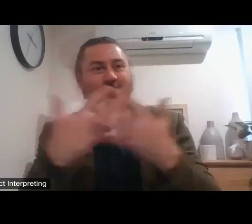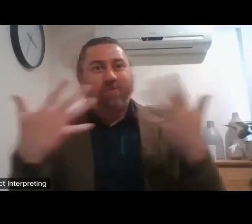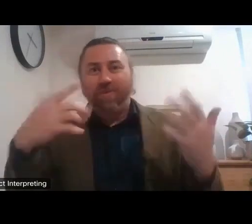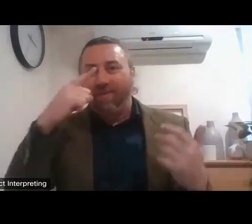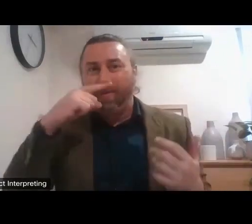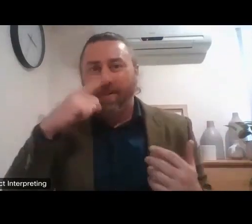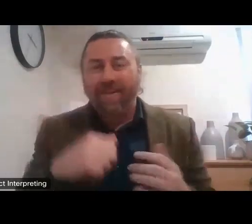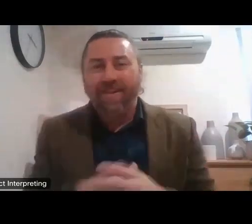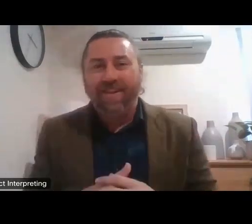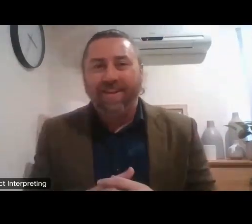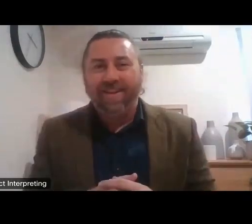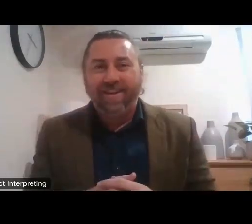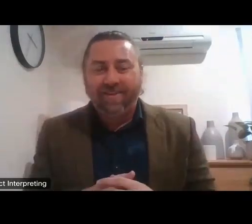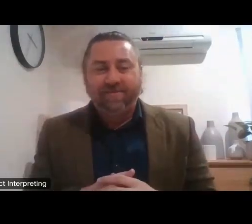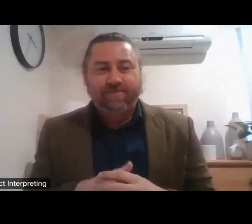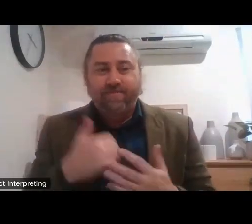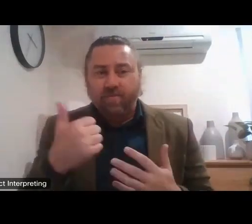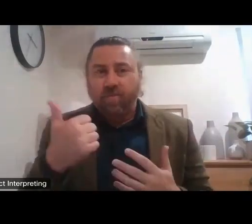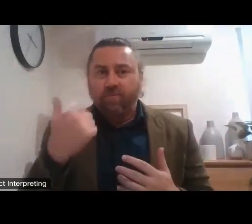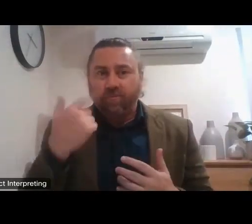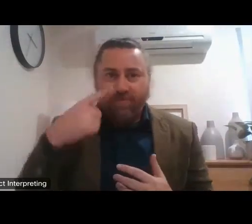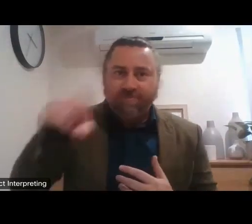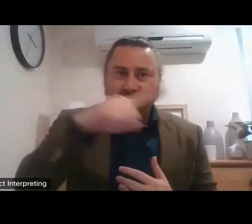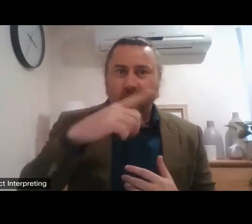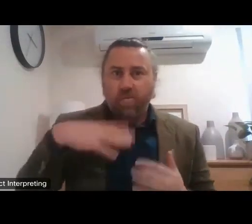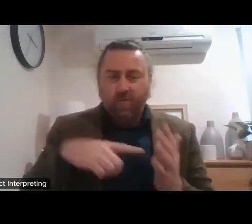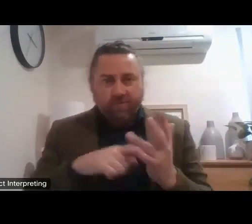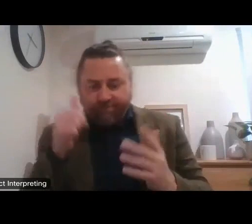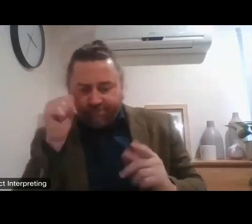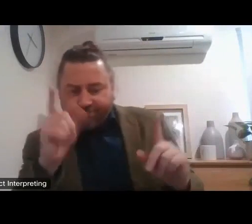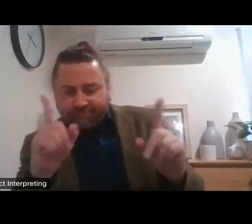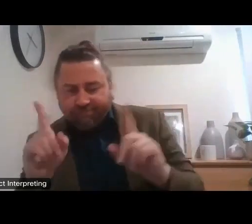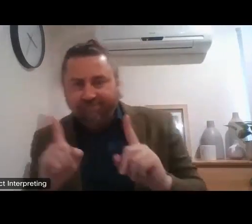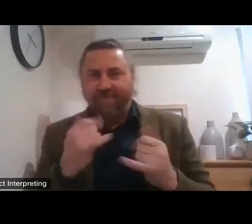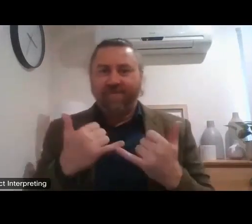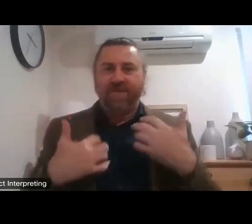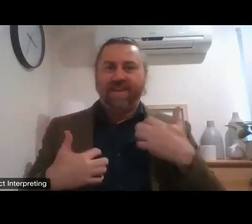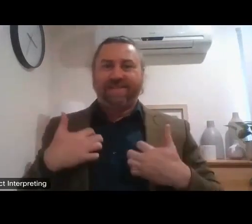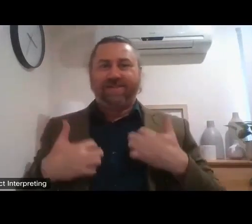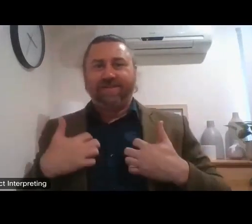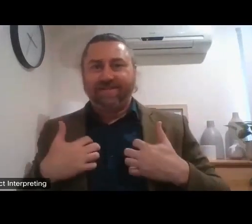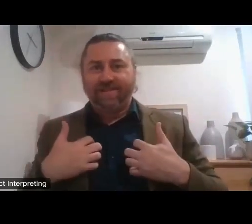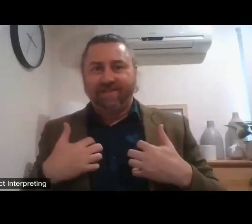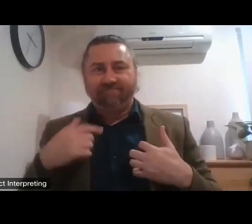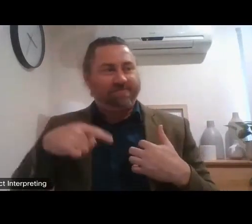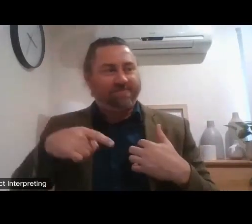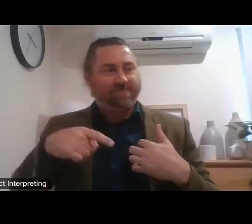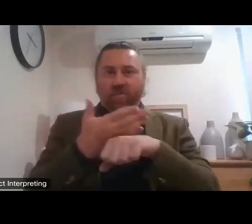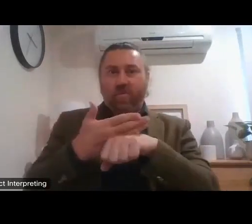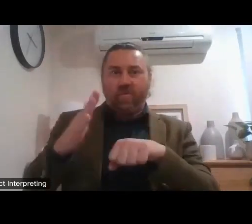you know, really keen to engage in this very exciting, you know, new process